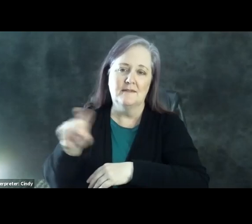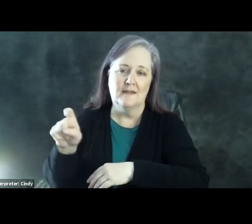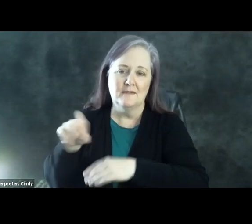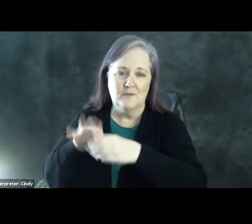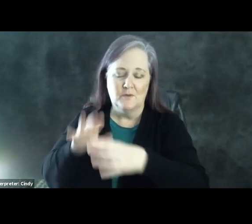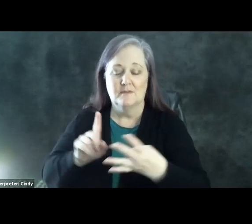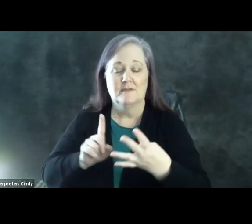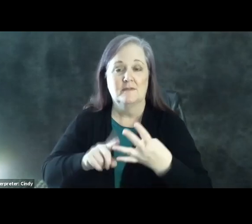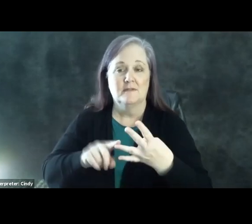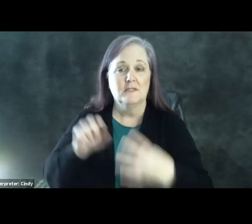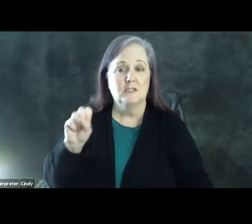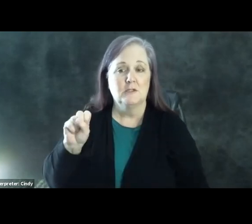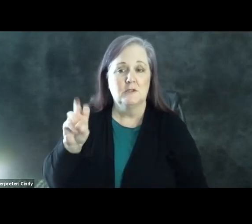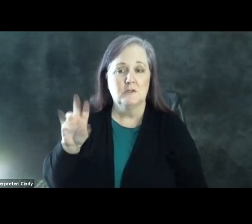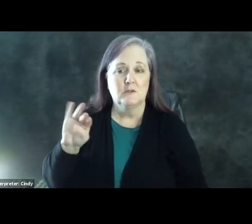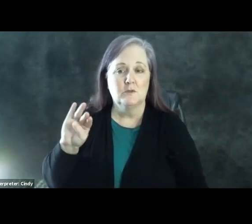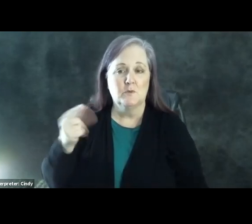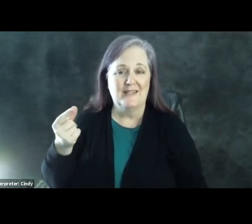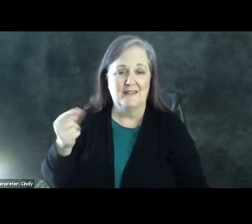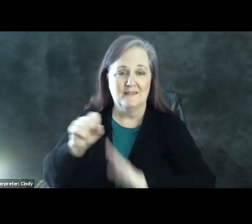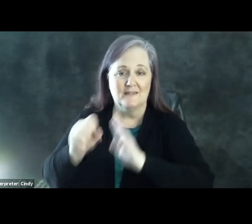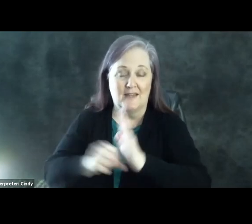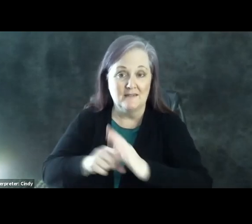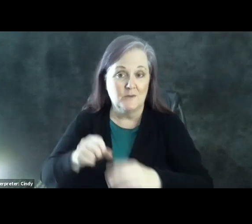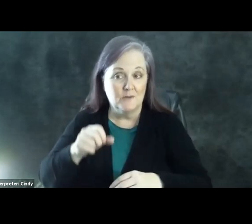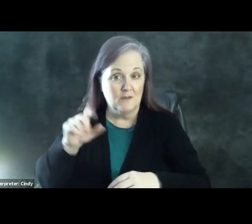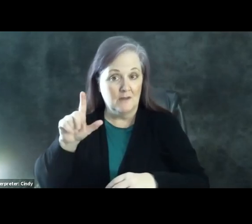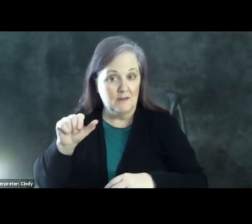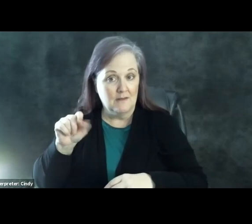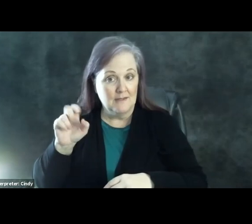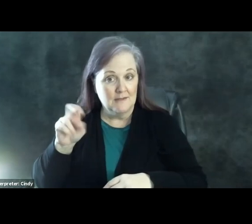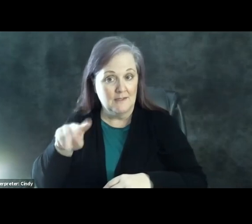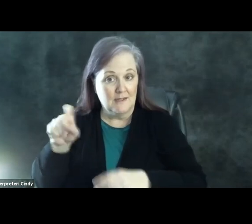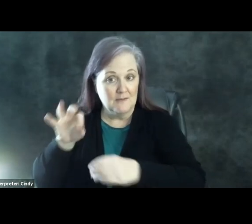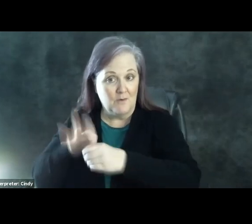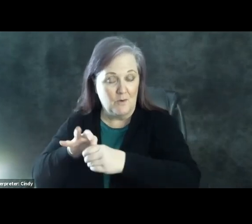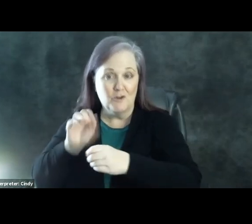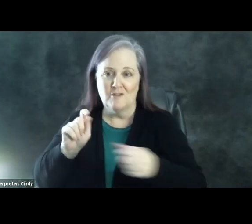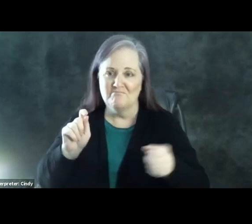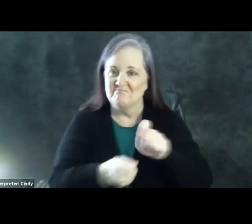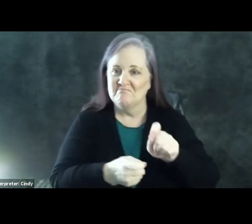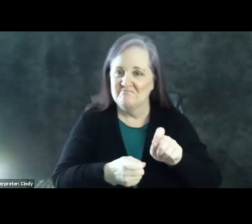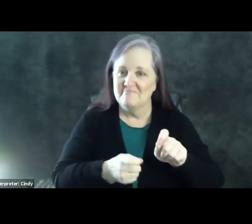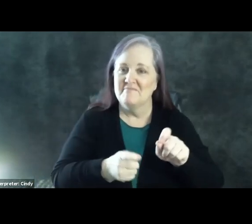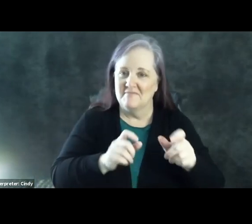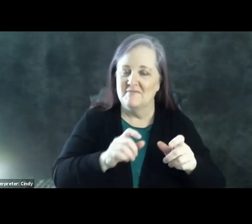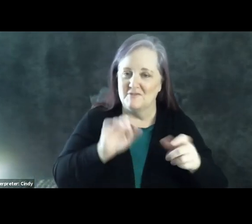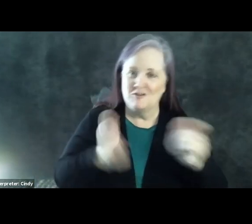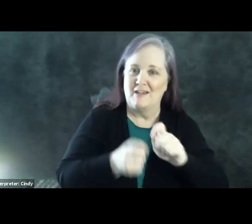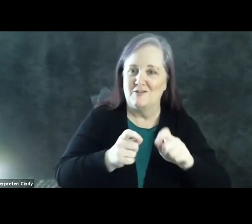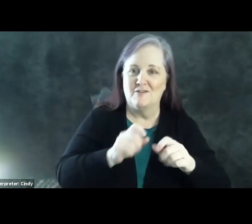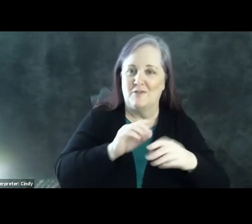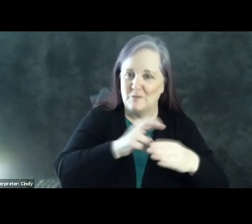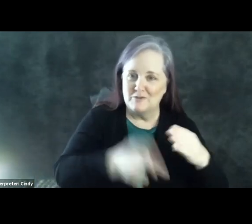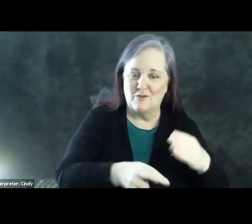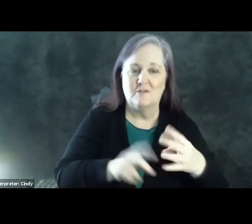about swing states where the Latinx vote could matter or be pivotal for determining who wins the election. And then